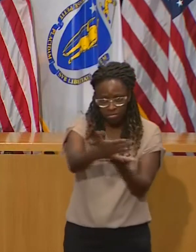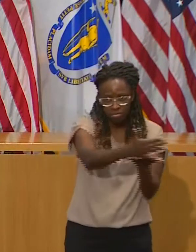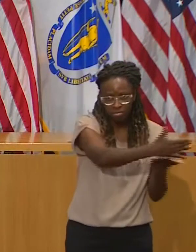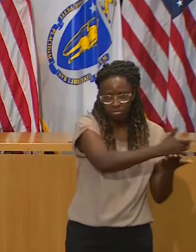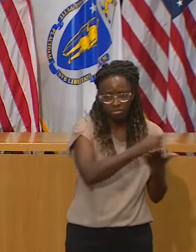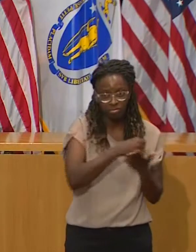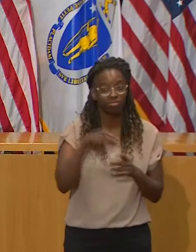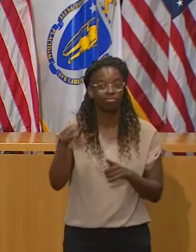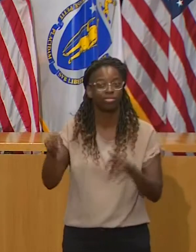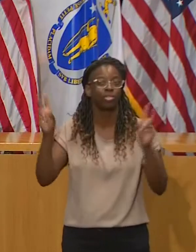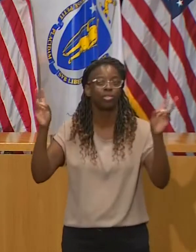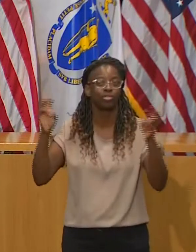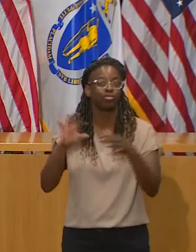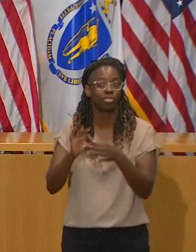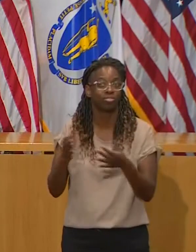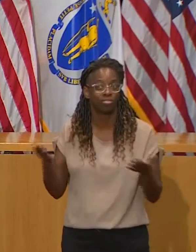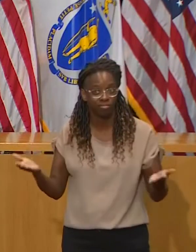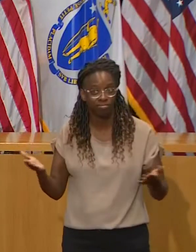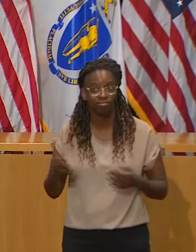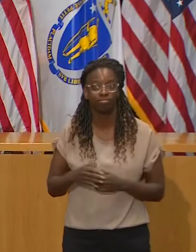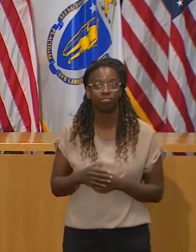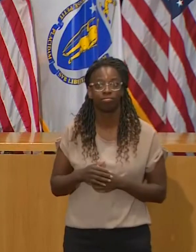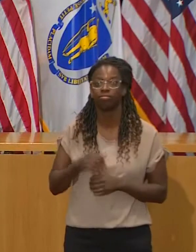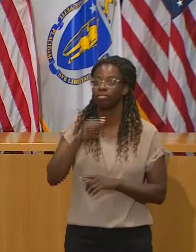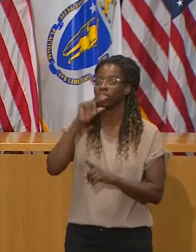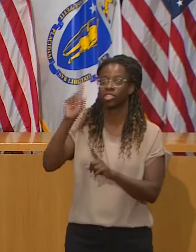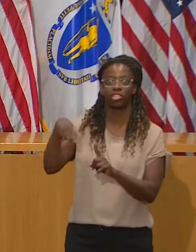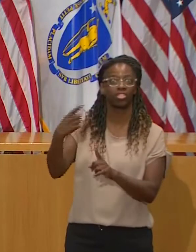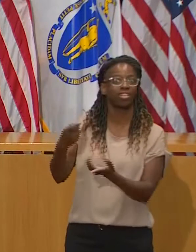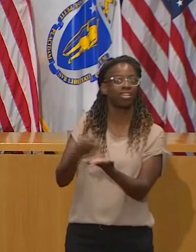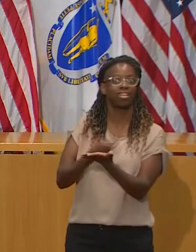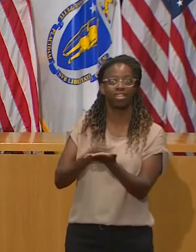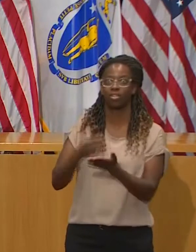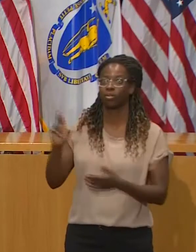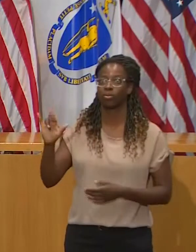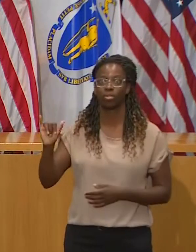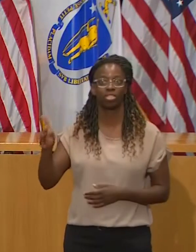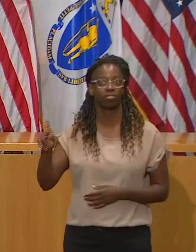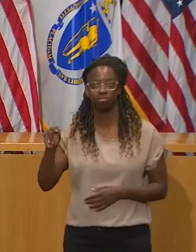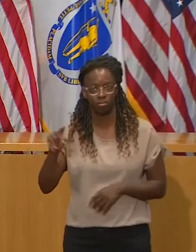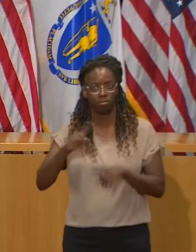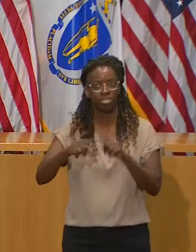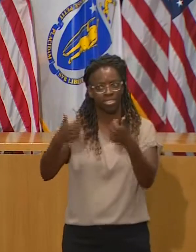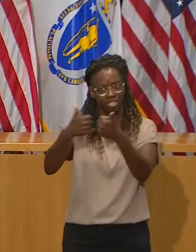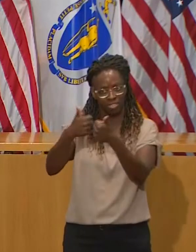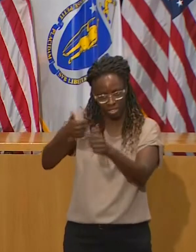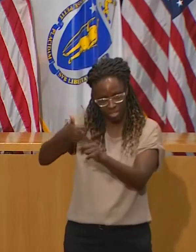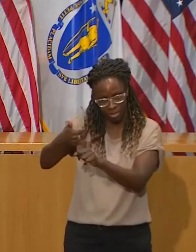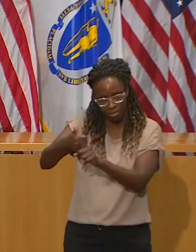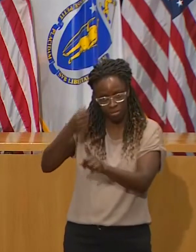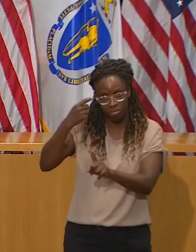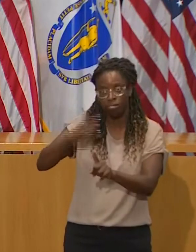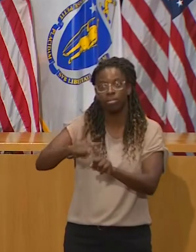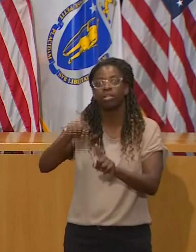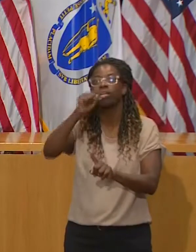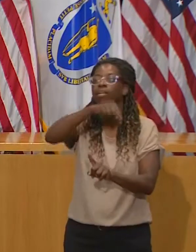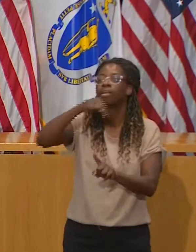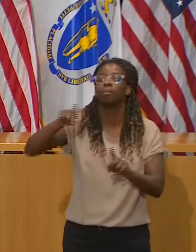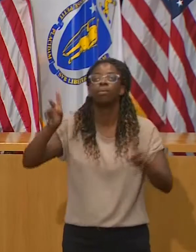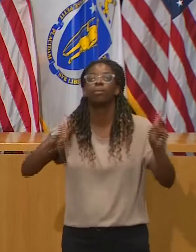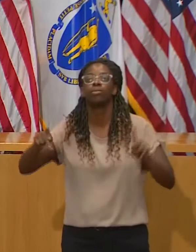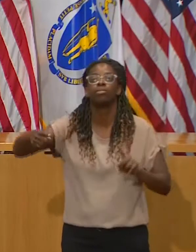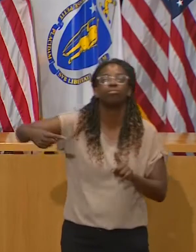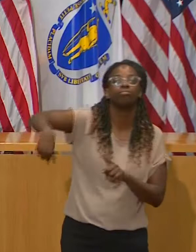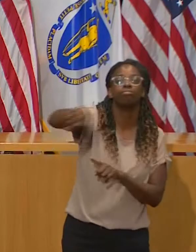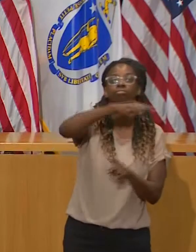It's likely coming from all the activity around hockey and some irresponsible behavior from parents and coaches when it comes to